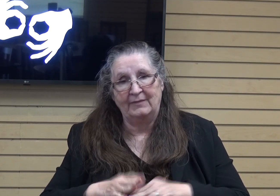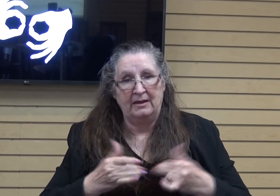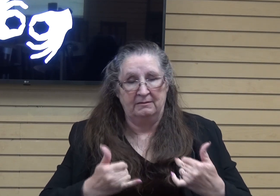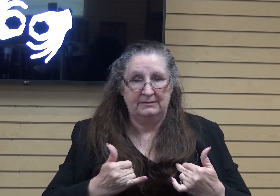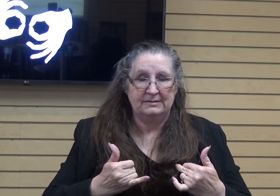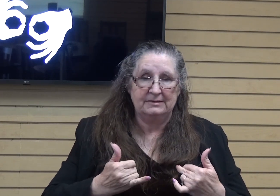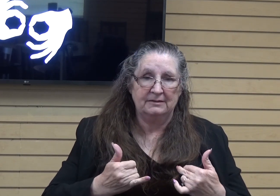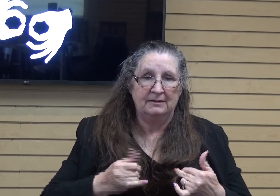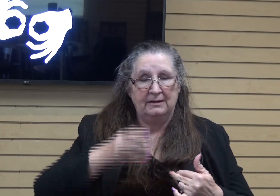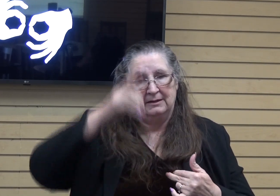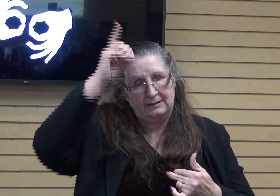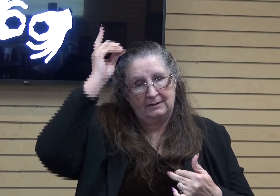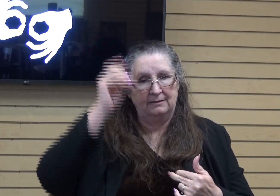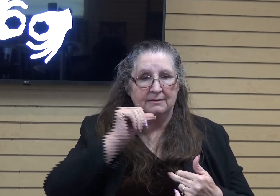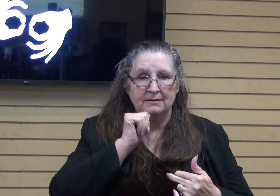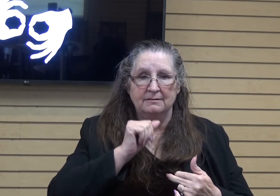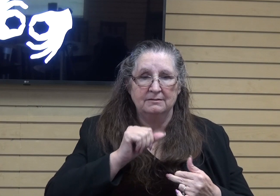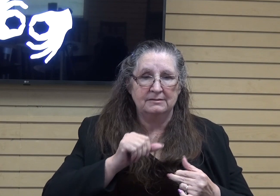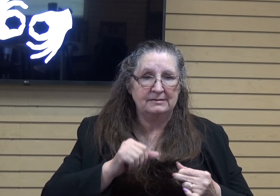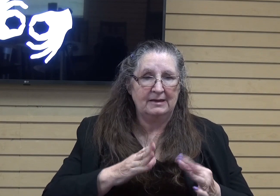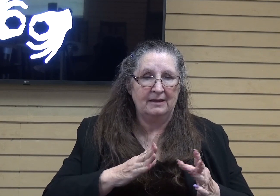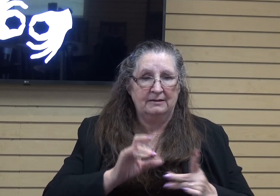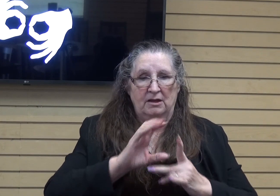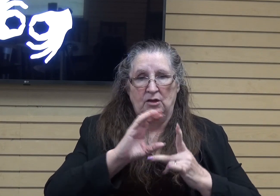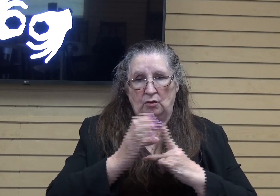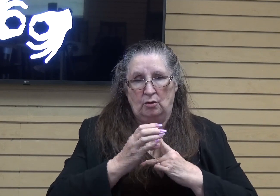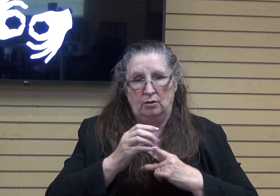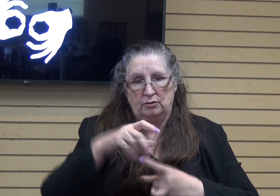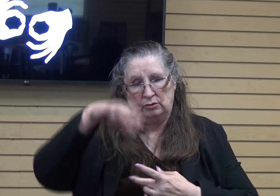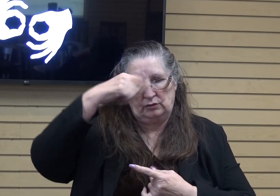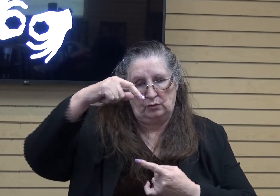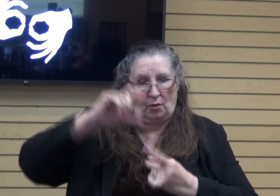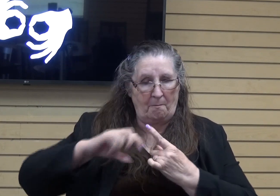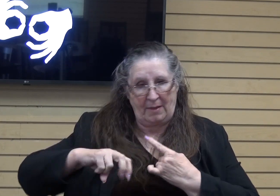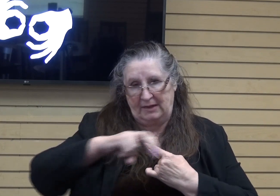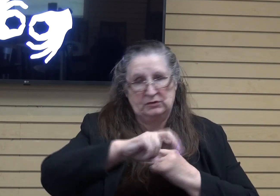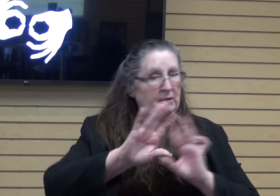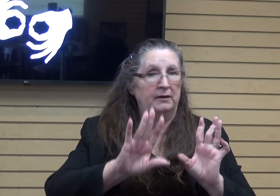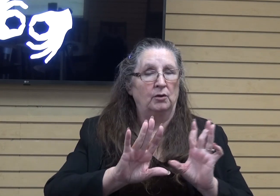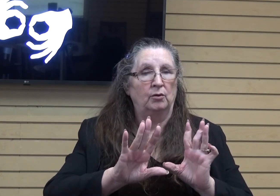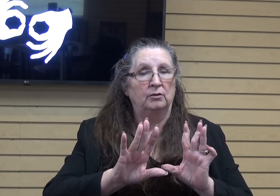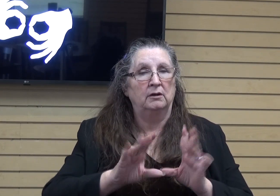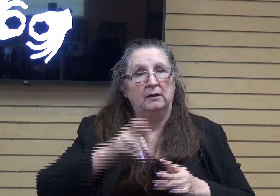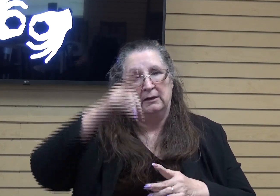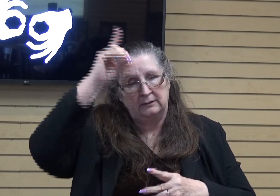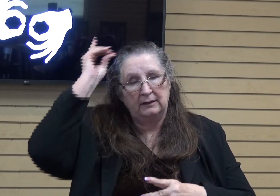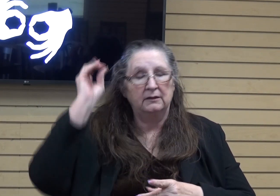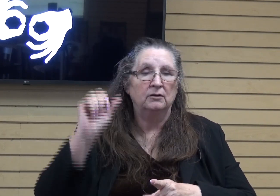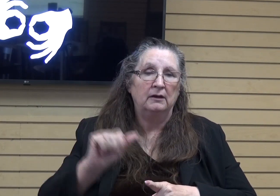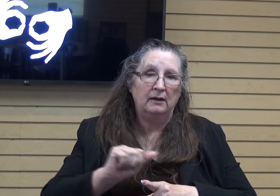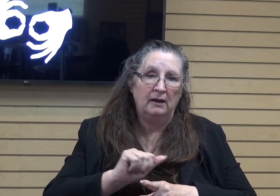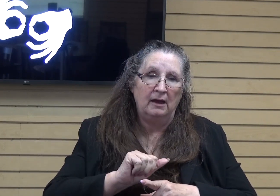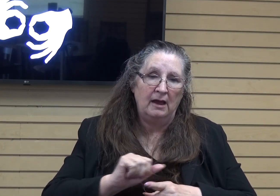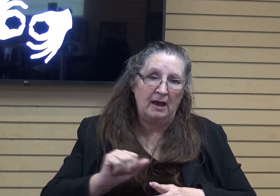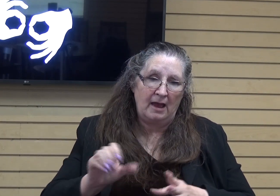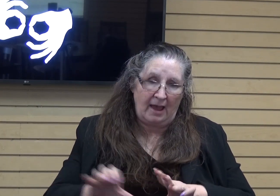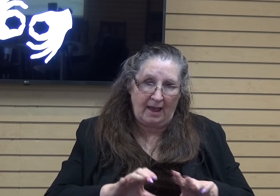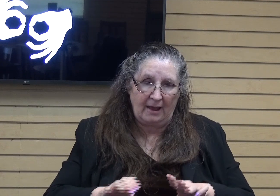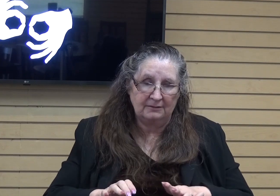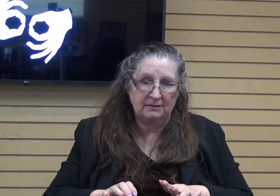Daniel didn't just let the cultural storm pass. He was active where he was. He used his